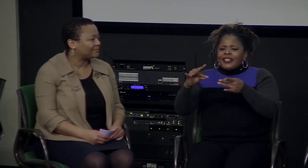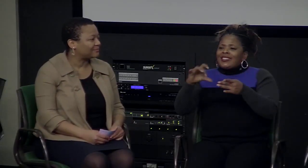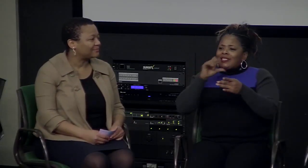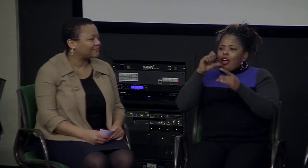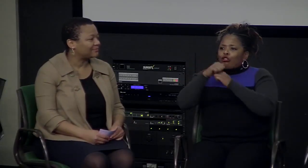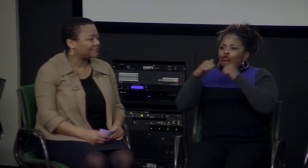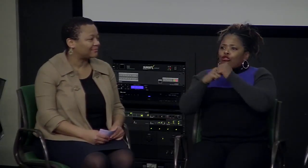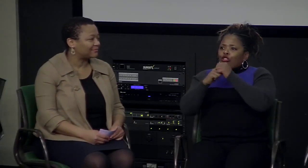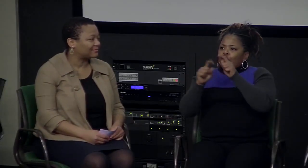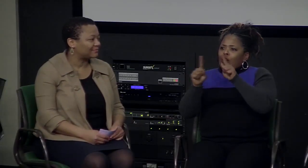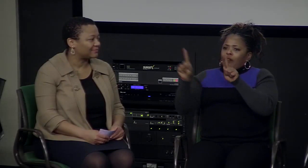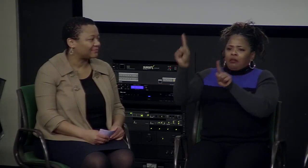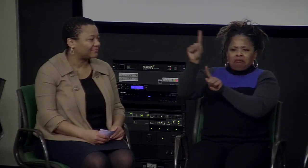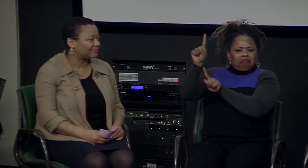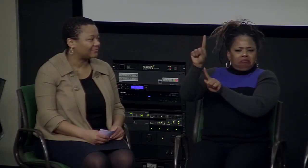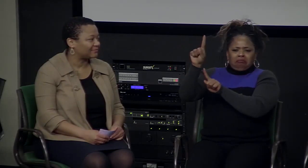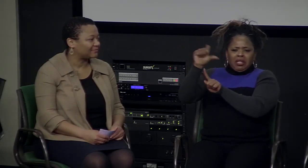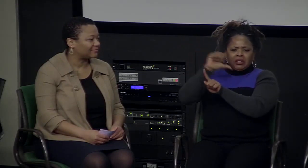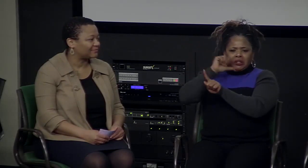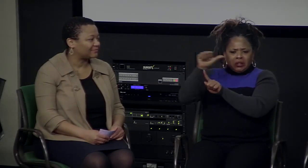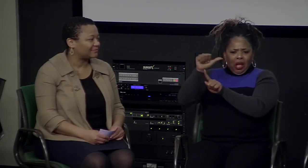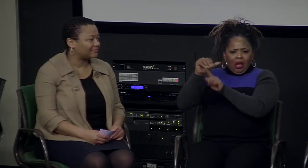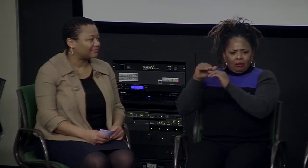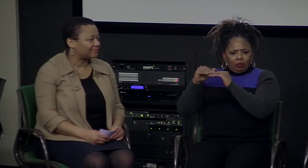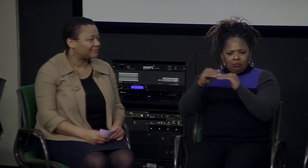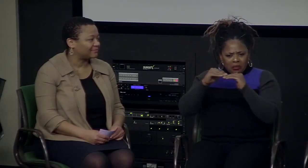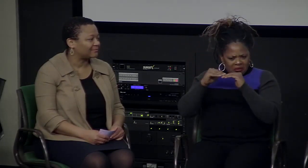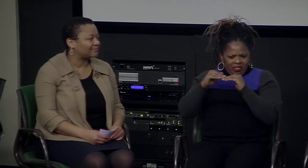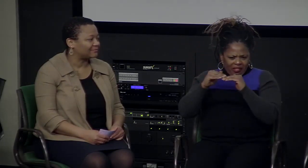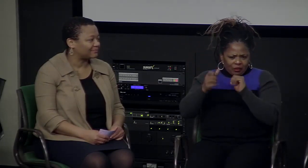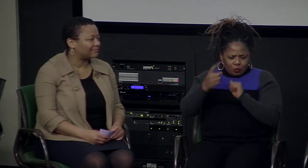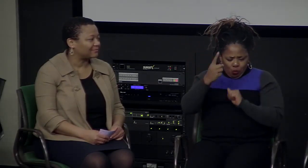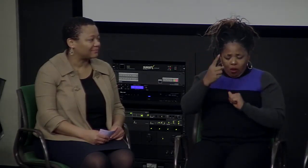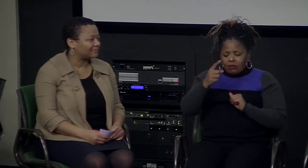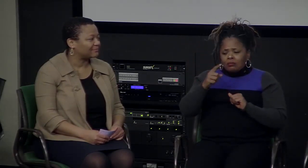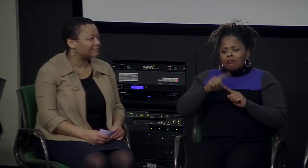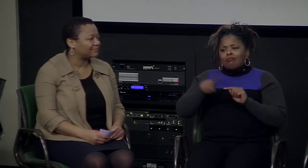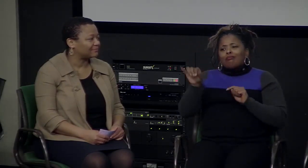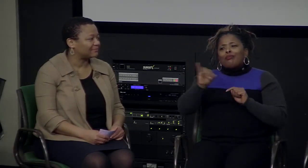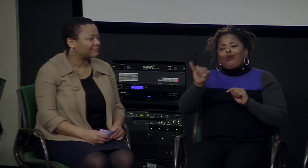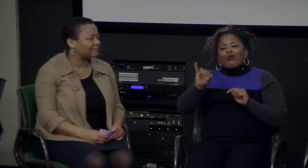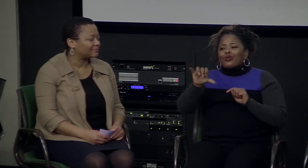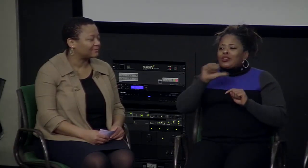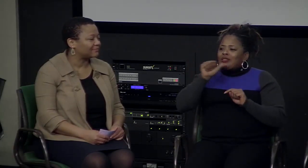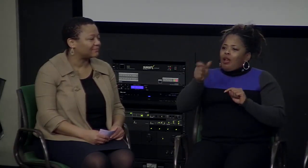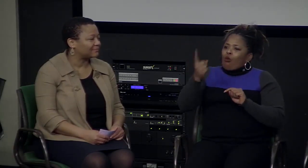as for instance Tiffany just said we don't have any type of hierarchy we're all mentors.